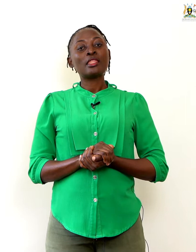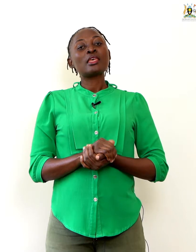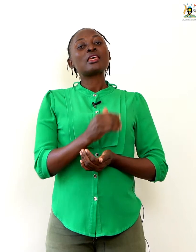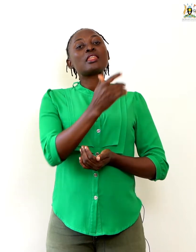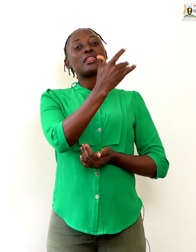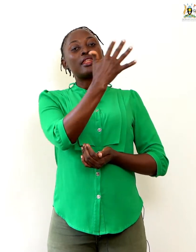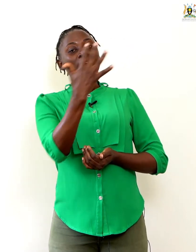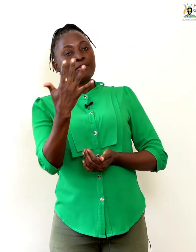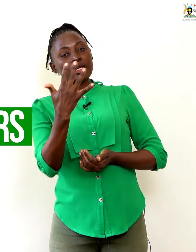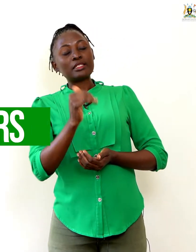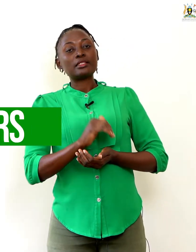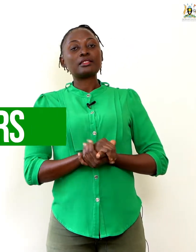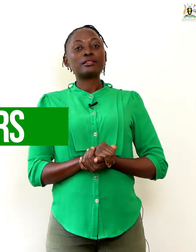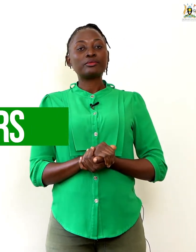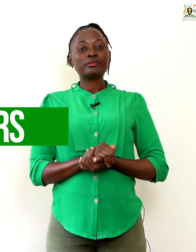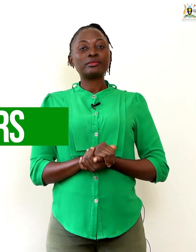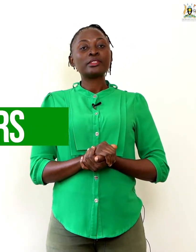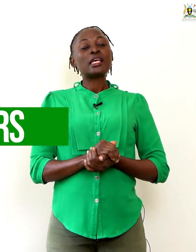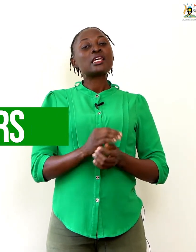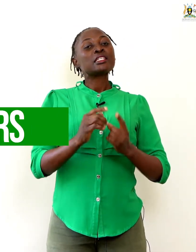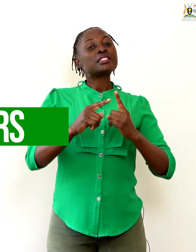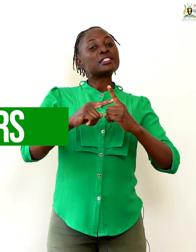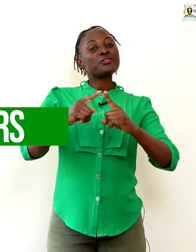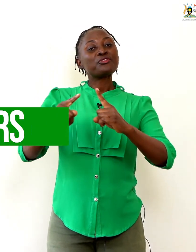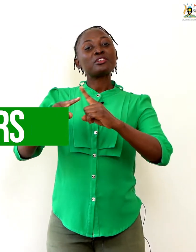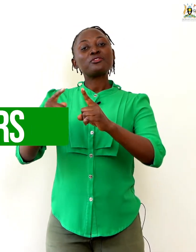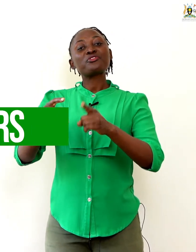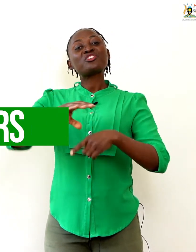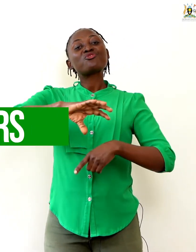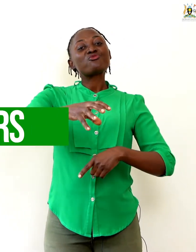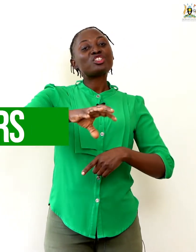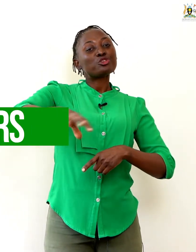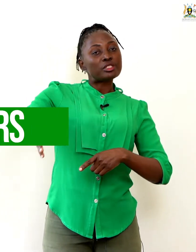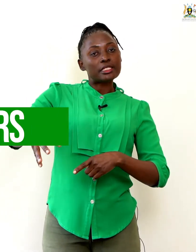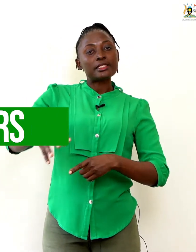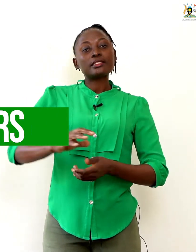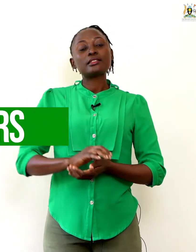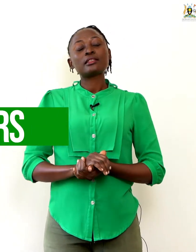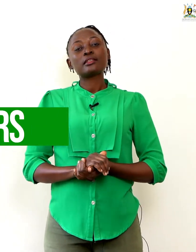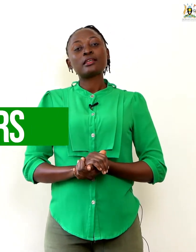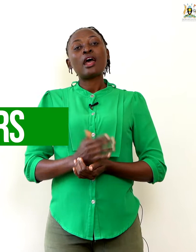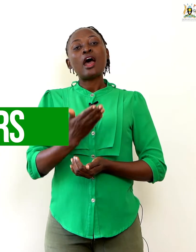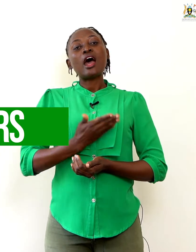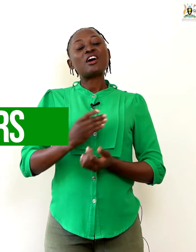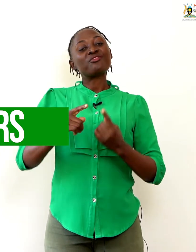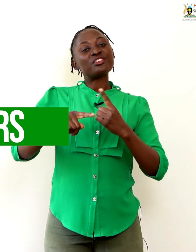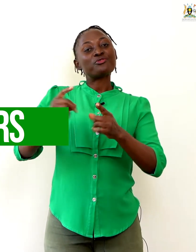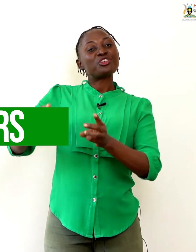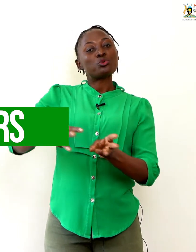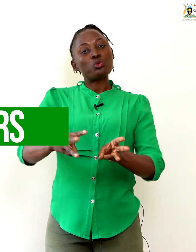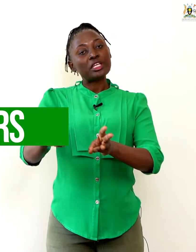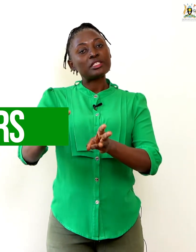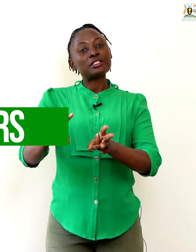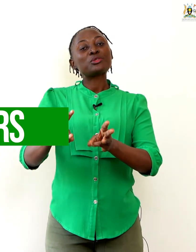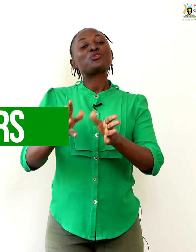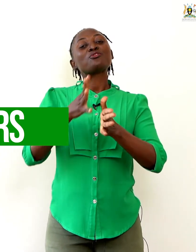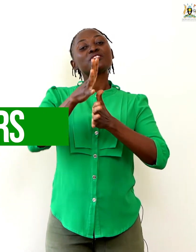Numbers. Different, different regions have different ways of